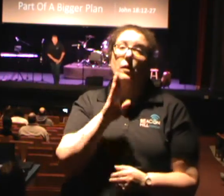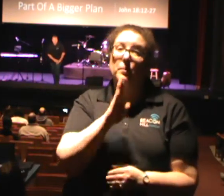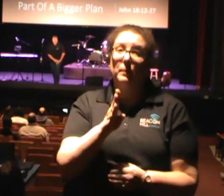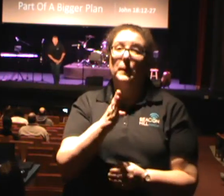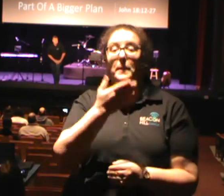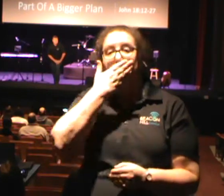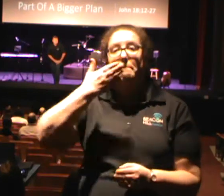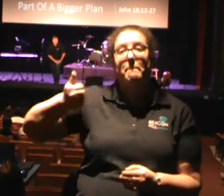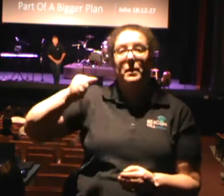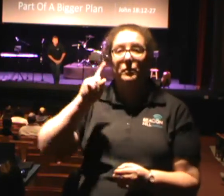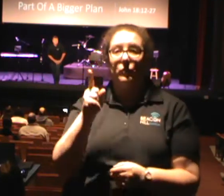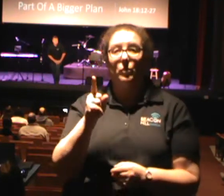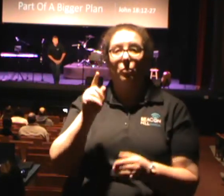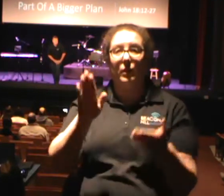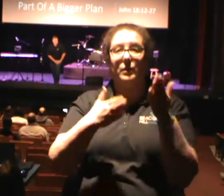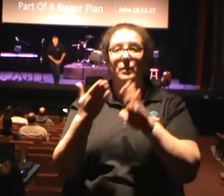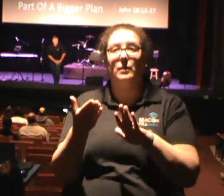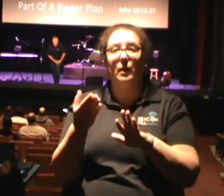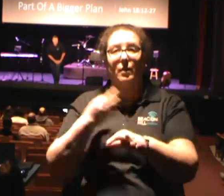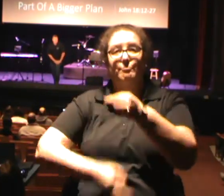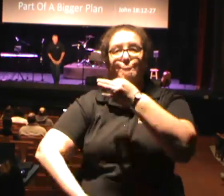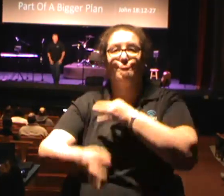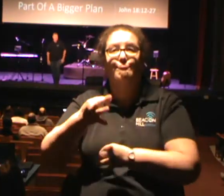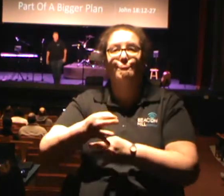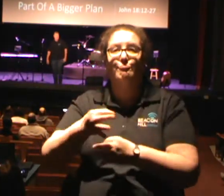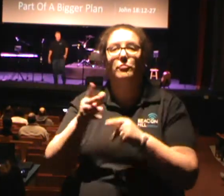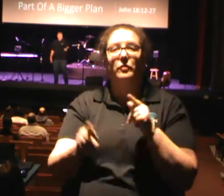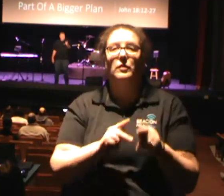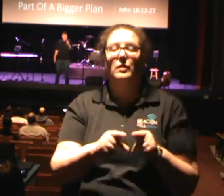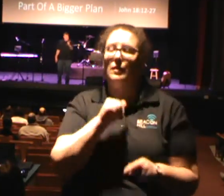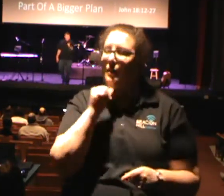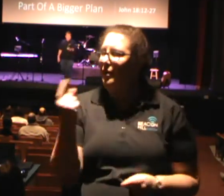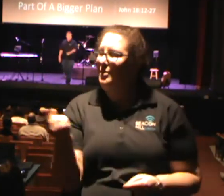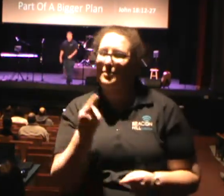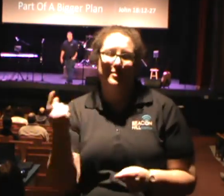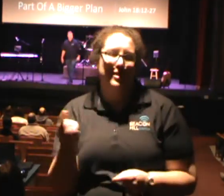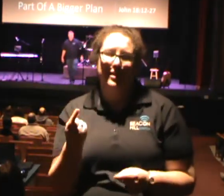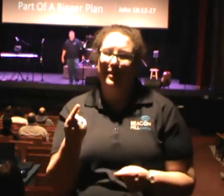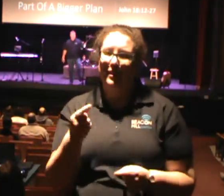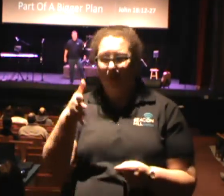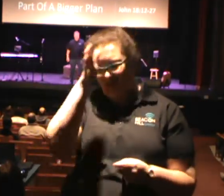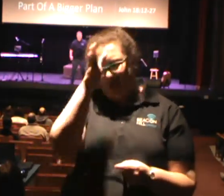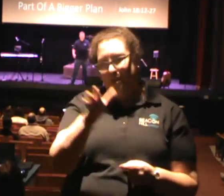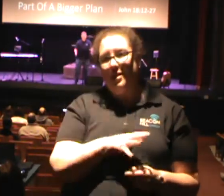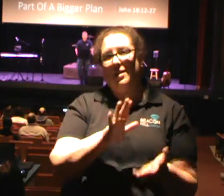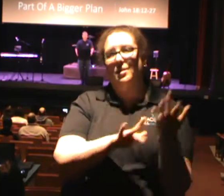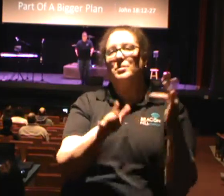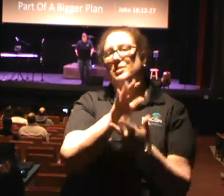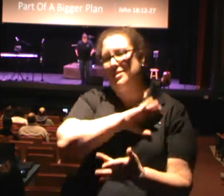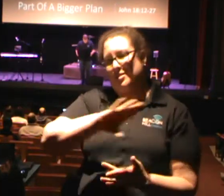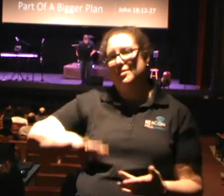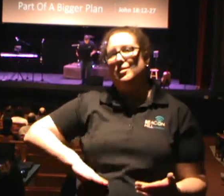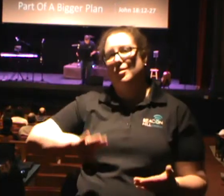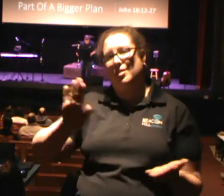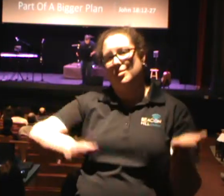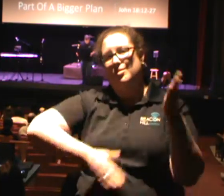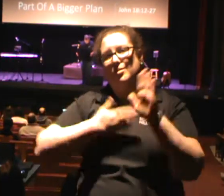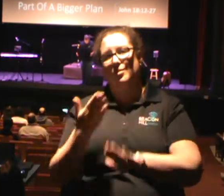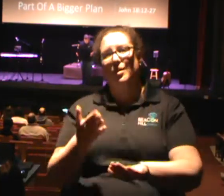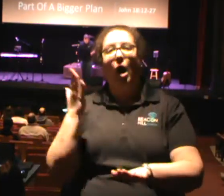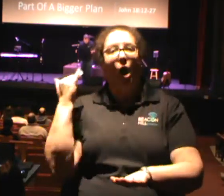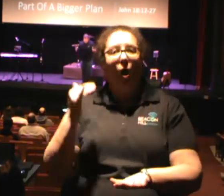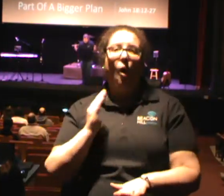to die for the people. But it wasn't just any man we were talking about. It was Jesus Christ who died so that you and I could live.